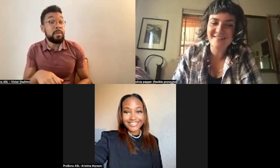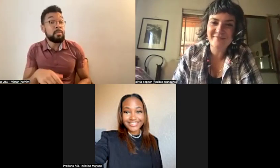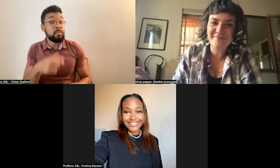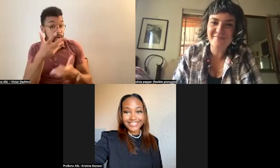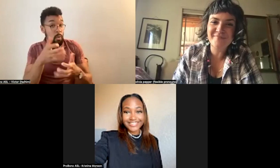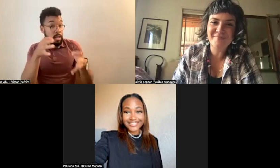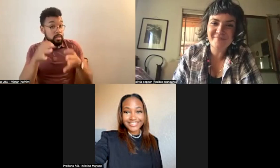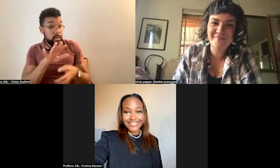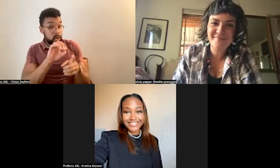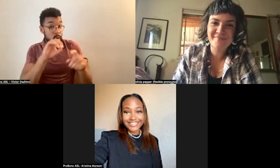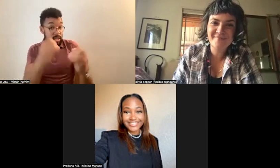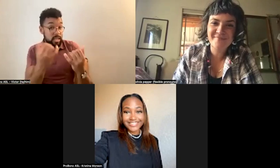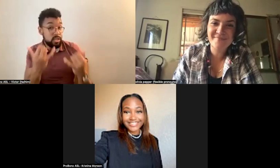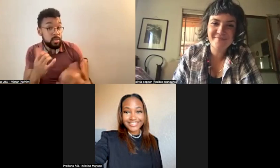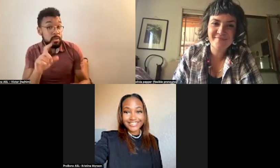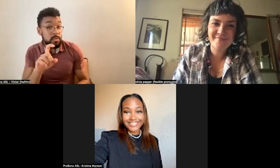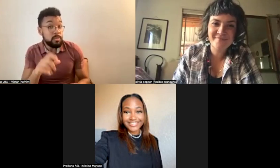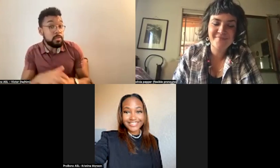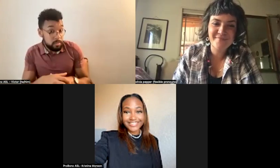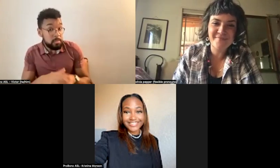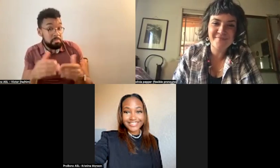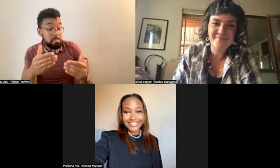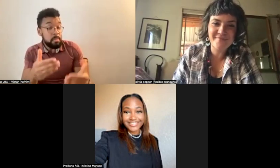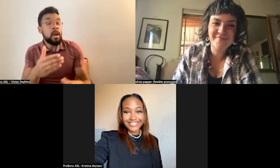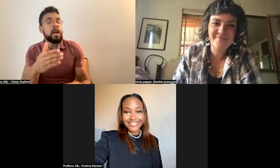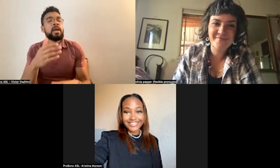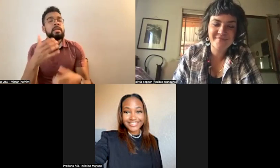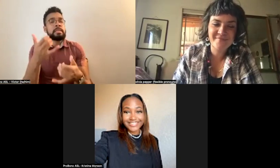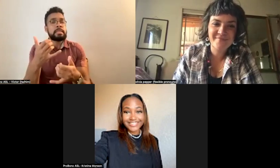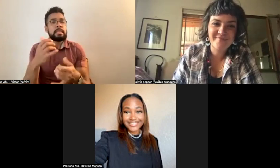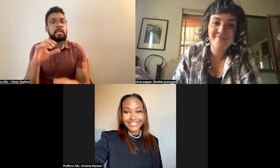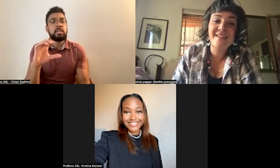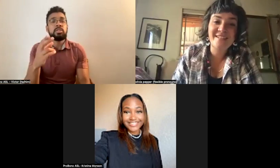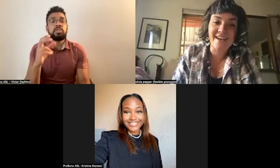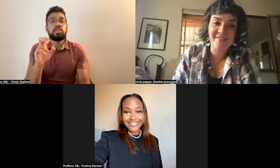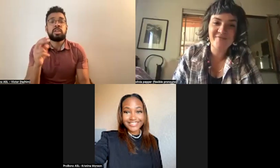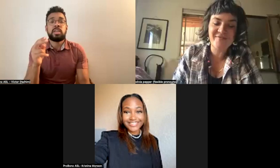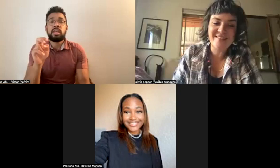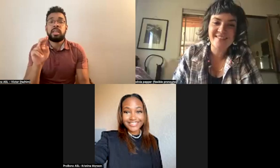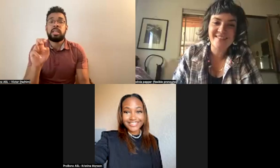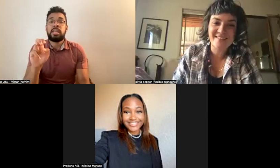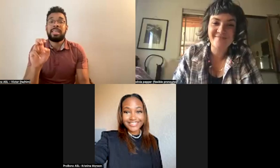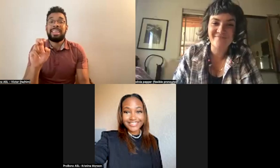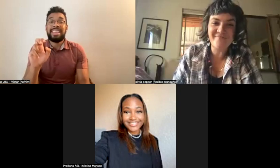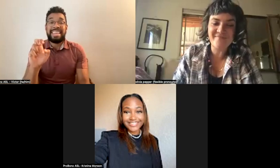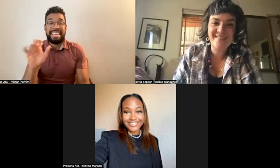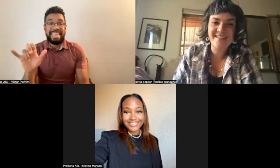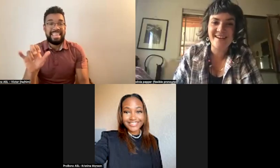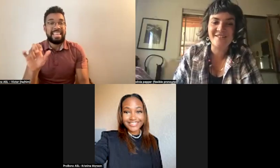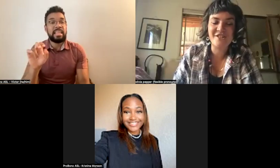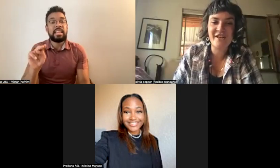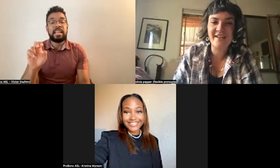that we're going to be benefiting today? So it's the Chihene Ndei? Ndei. Ndei. Thank you.